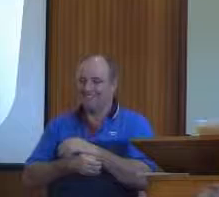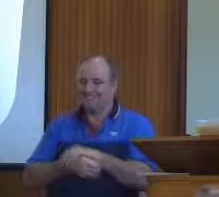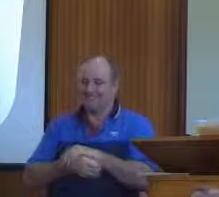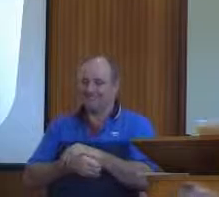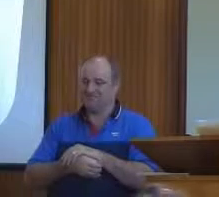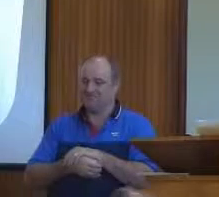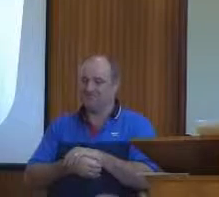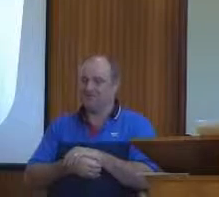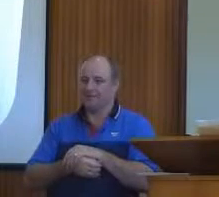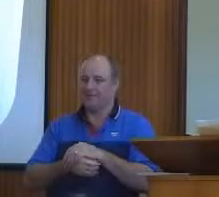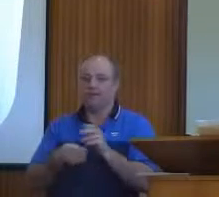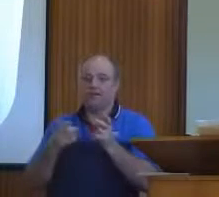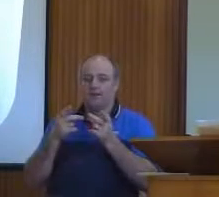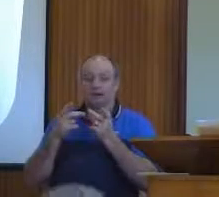Now that is not easy to answer.